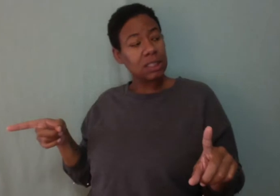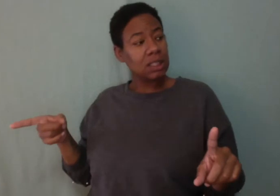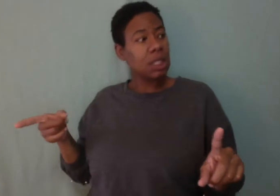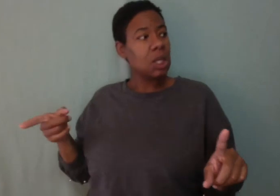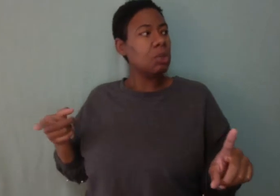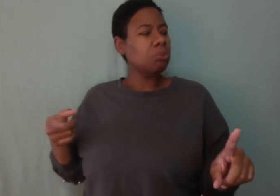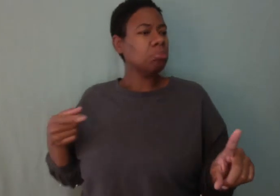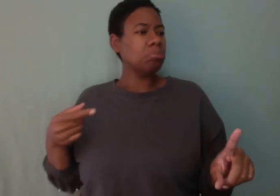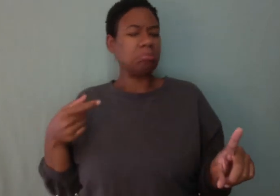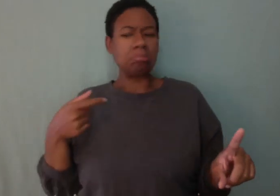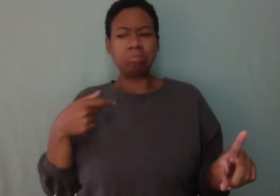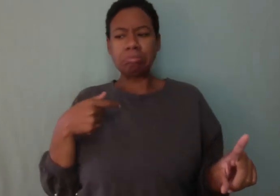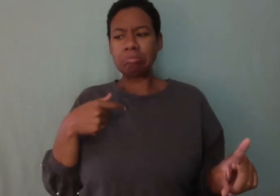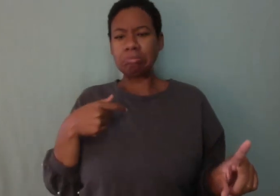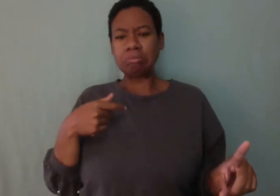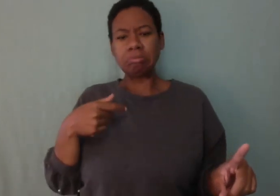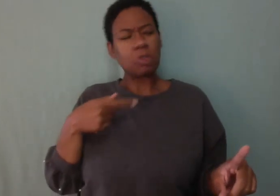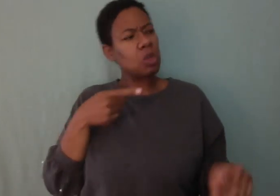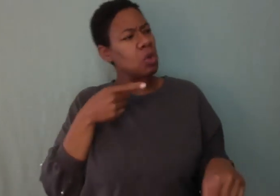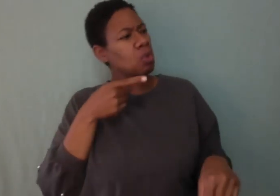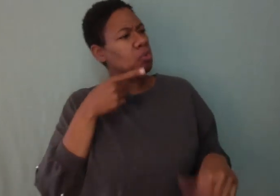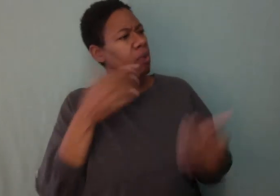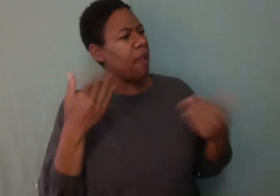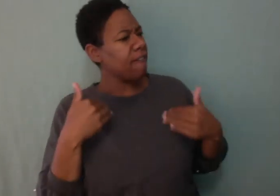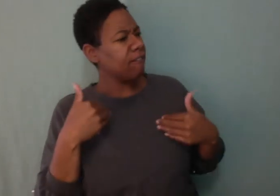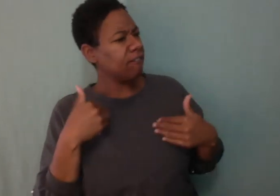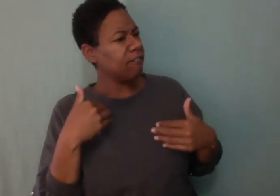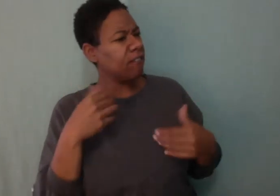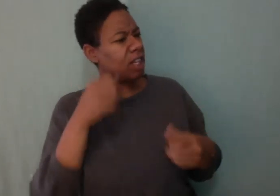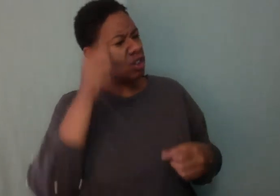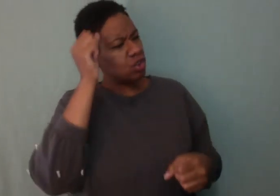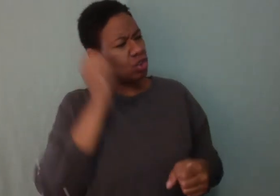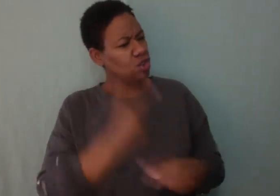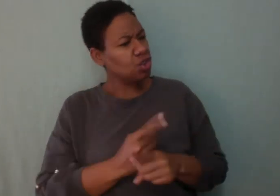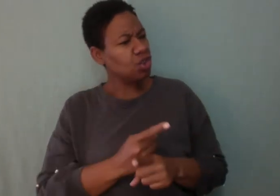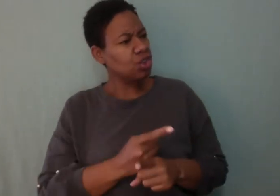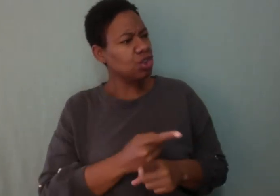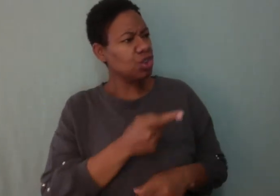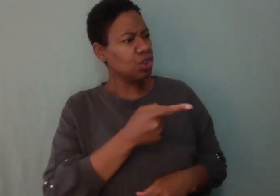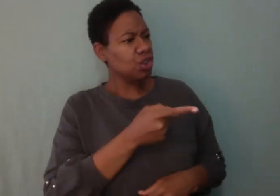Do you have a deaf sister or brother? My friend's deaf and I want to sign to her.